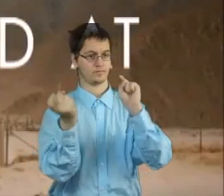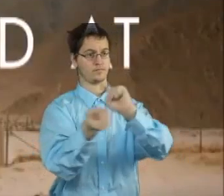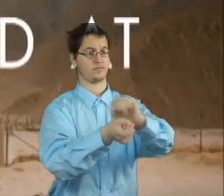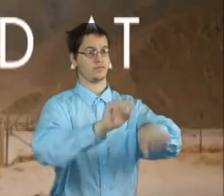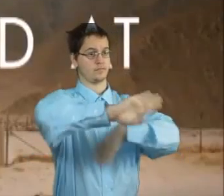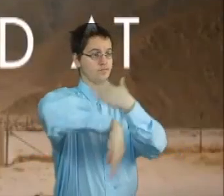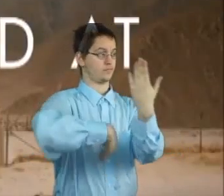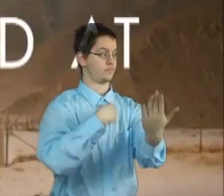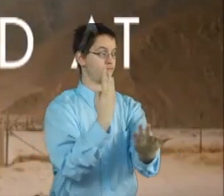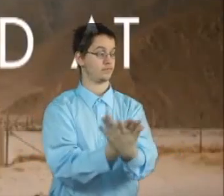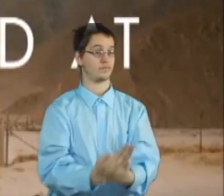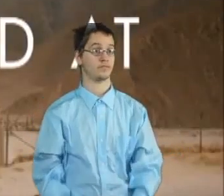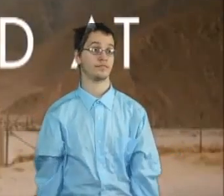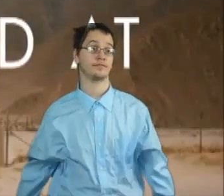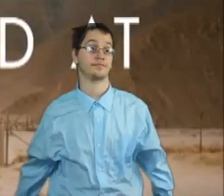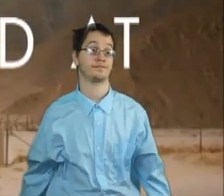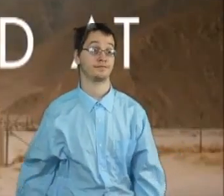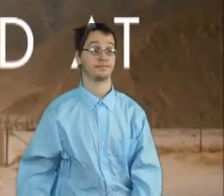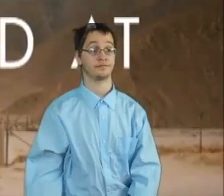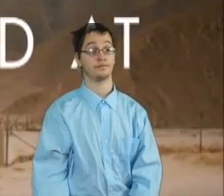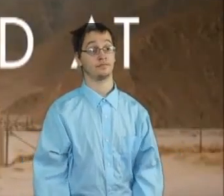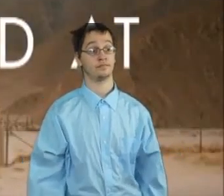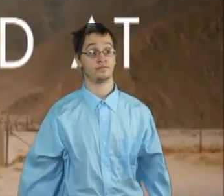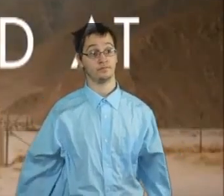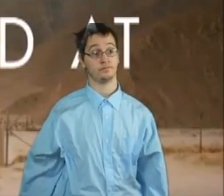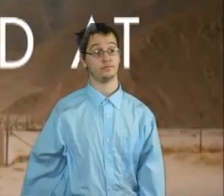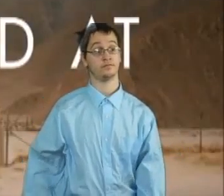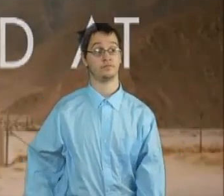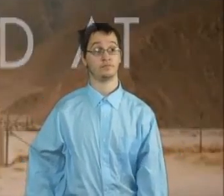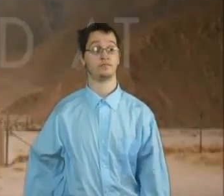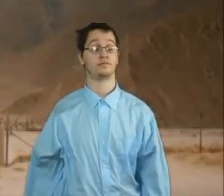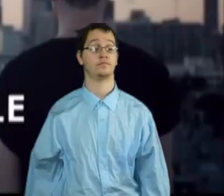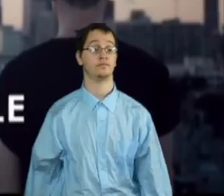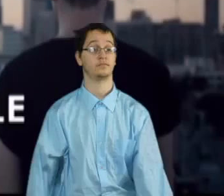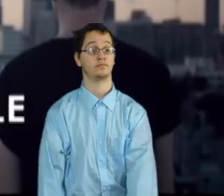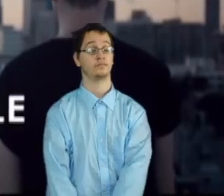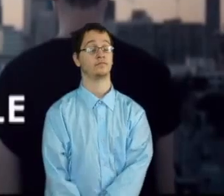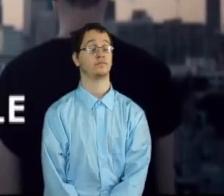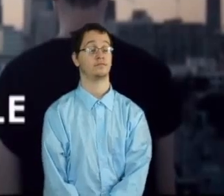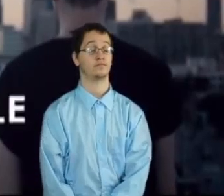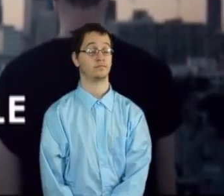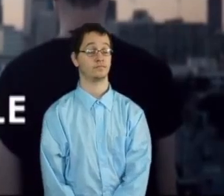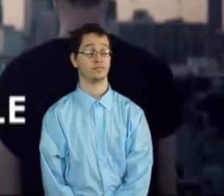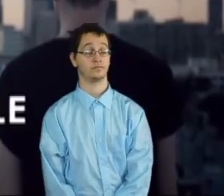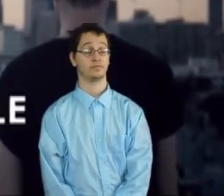changed at all? Neneno, Neneno,